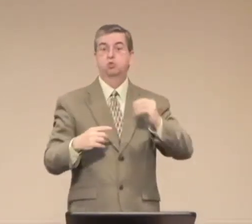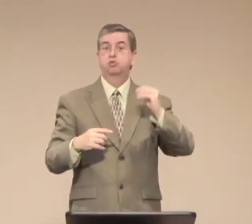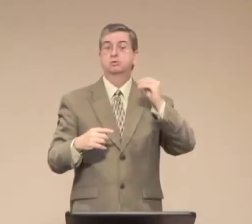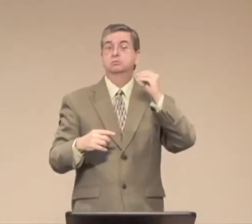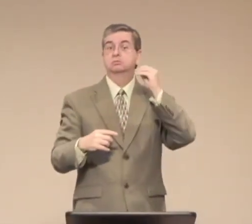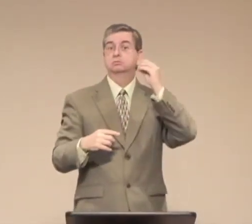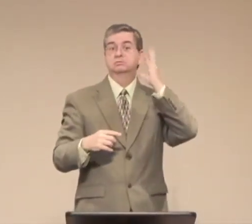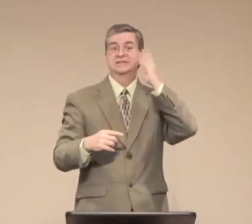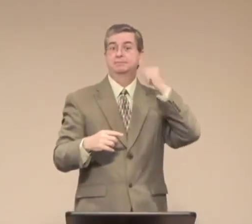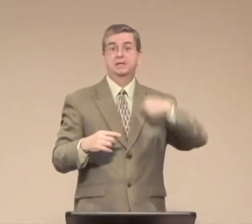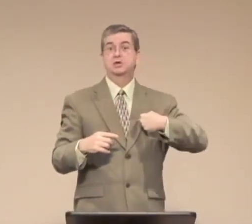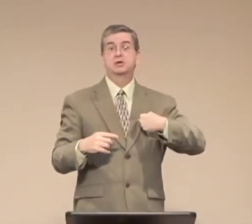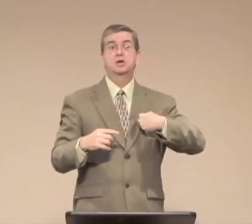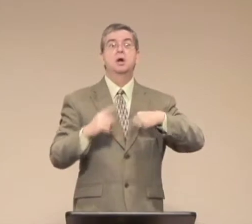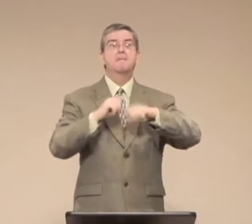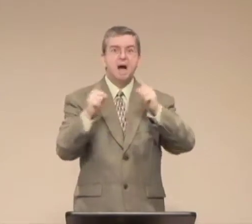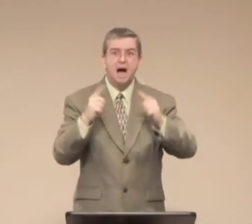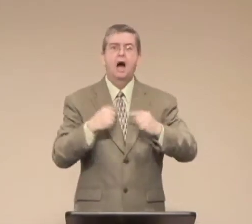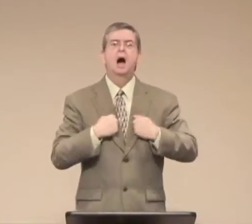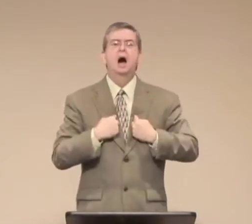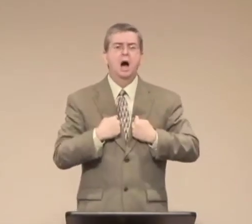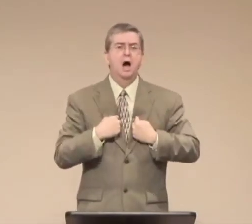other horrific that you might have walked through.